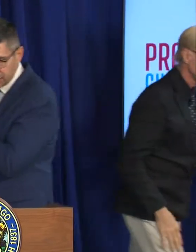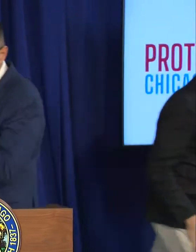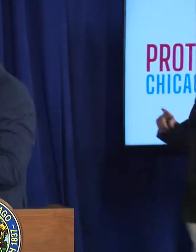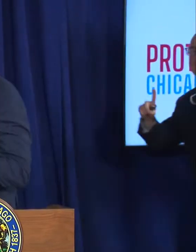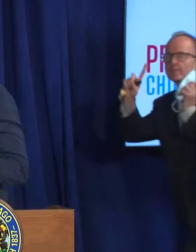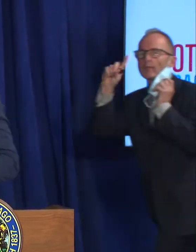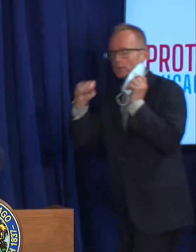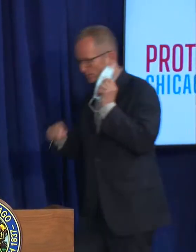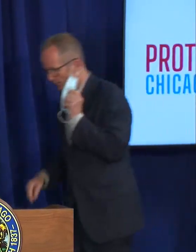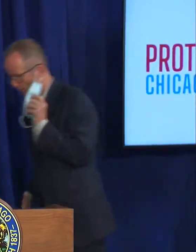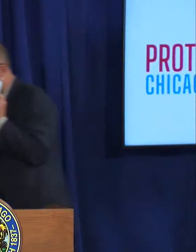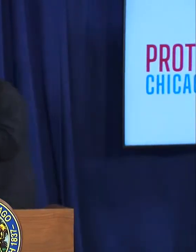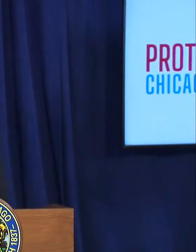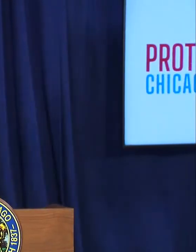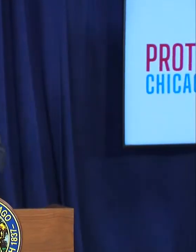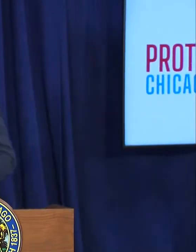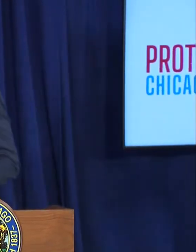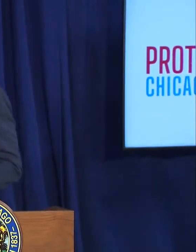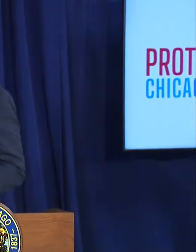thank you doctor i